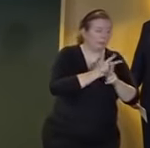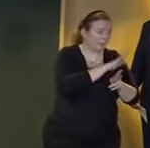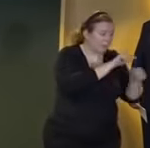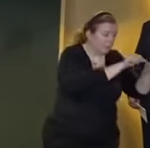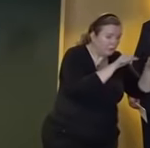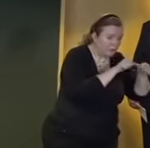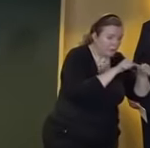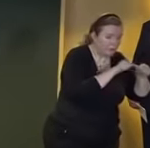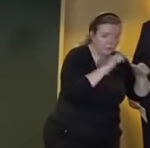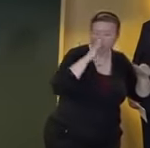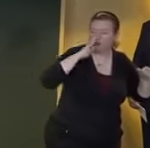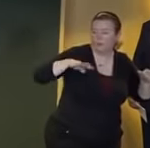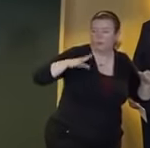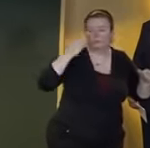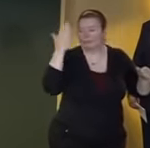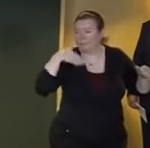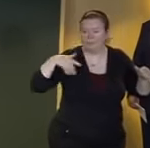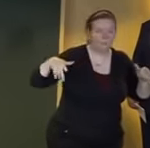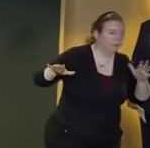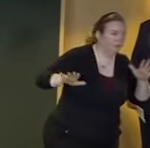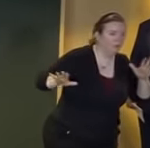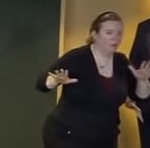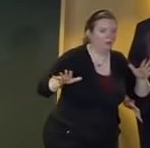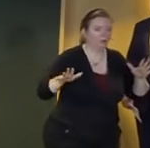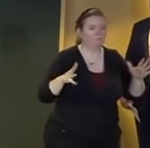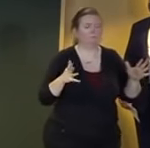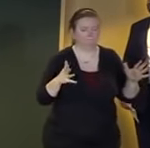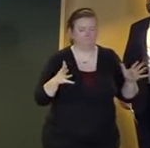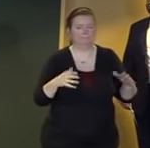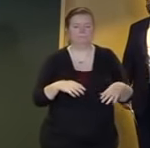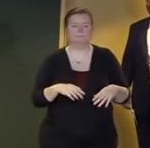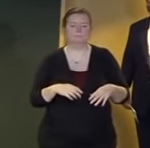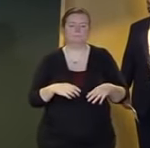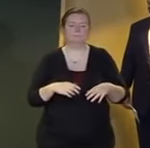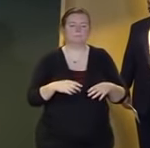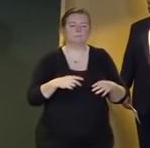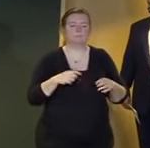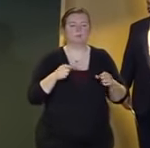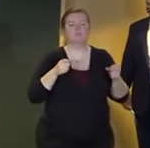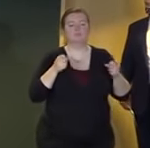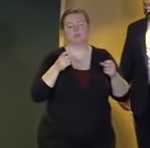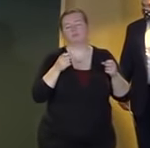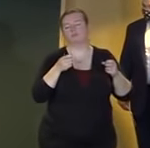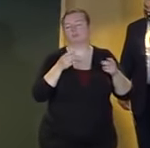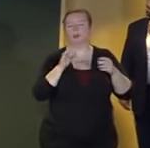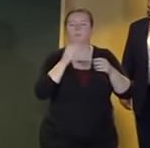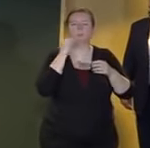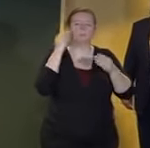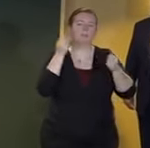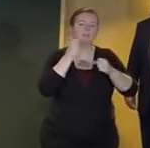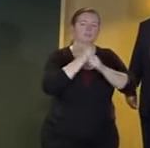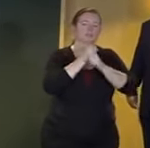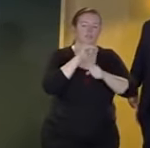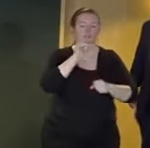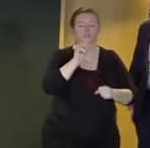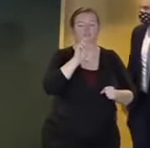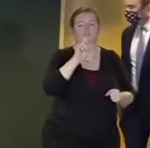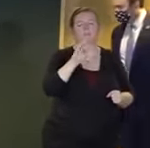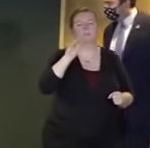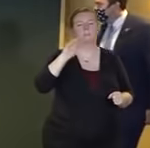critical infrastructure and with that in mind please help me welcome the director of the office of homeland security and preparedness jared maples